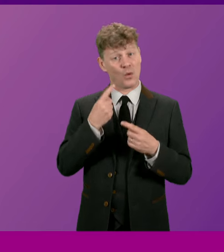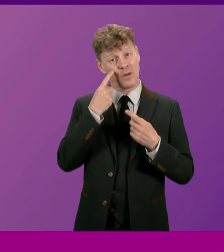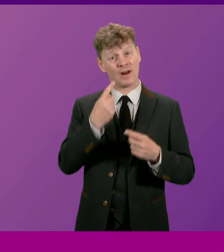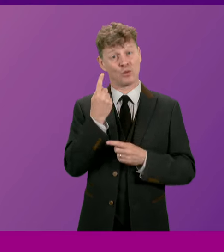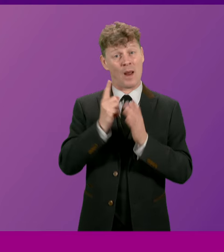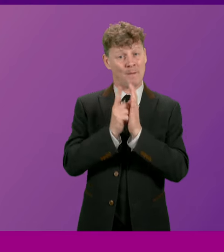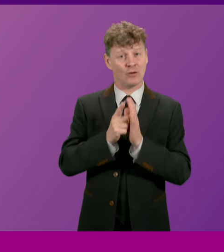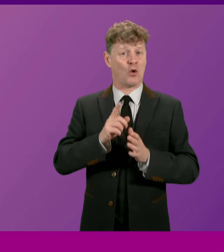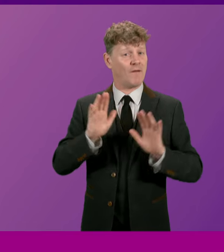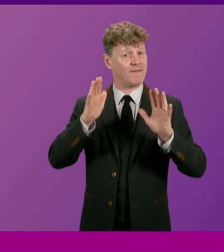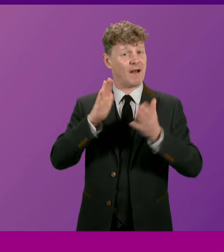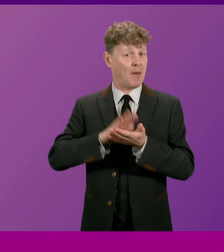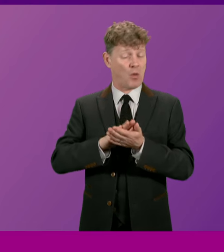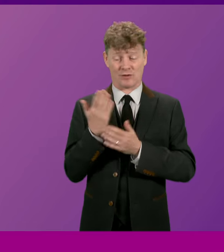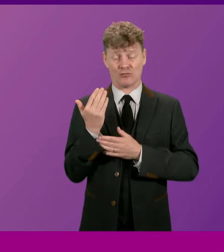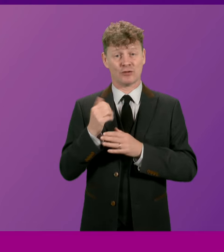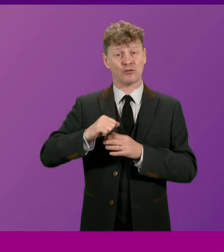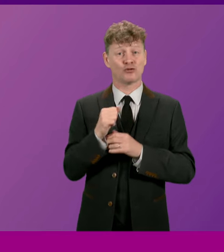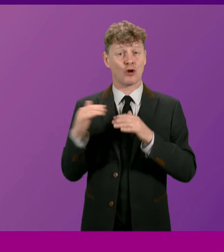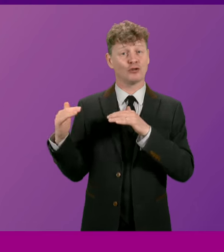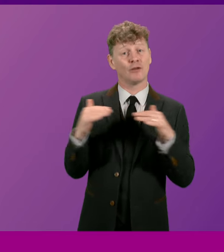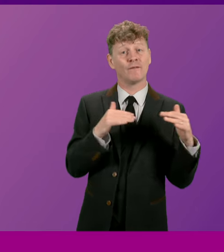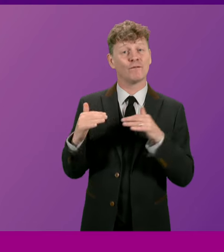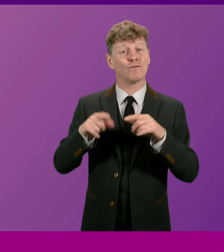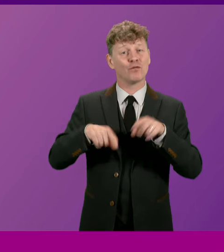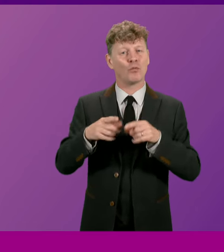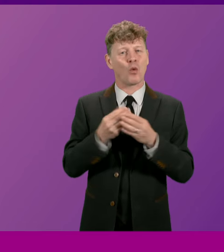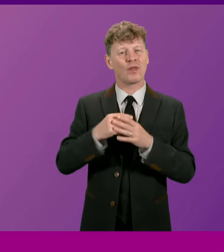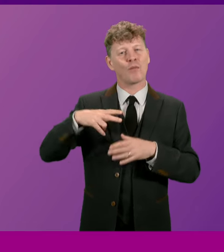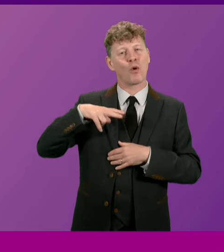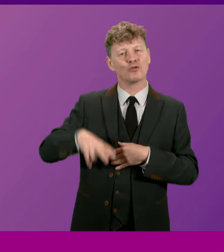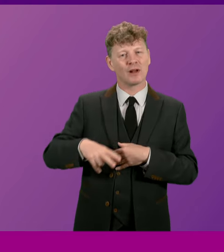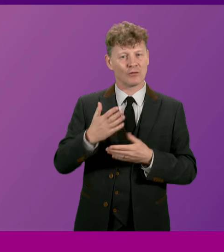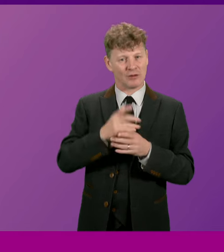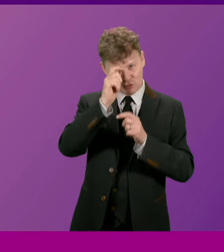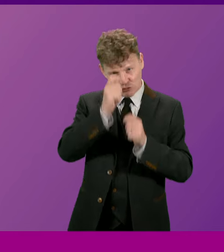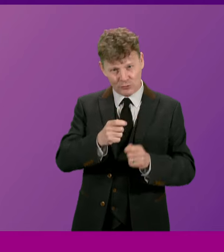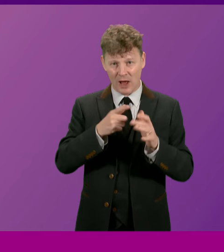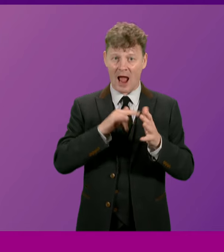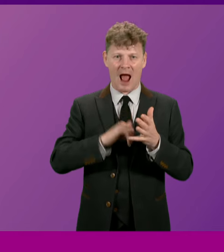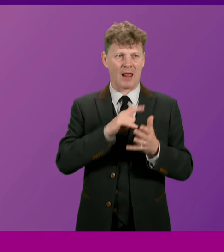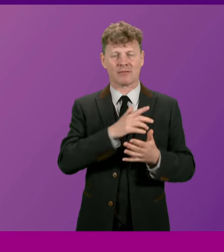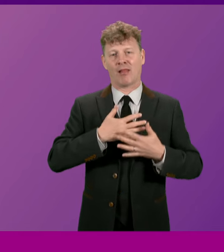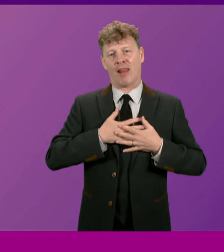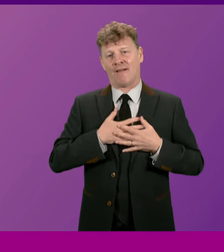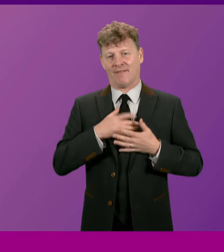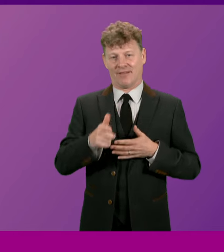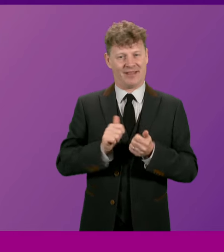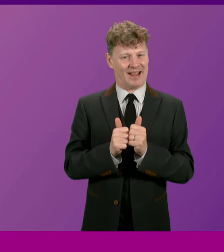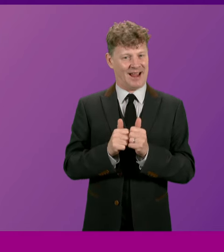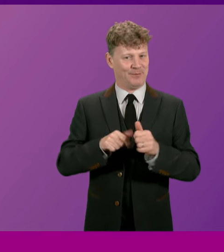applause at Scotland's recent football match with Portugal, a tribute to Alex's enduring love of the beautiful game.